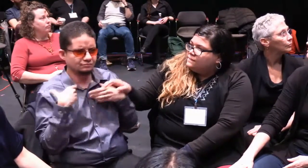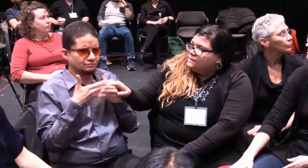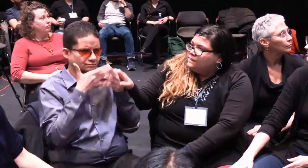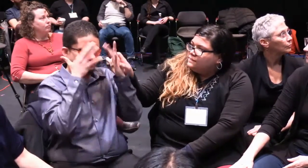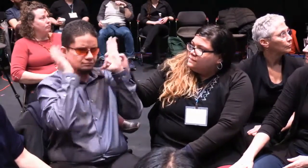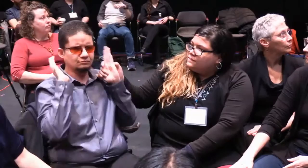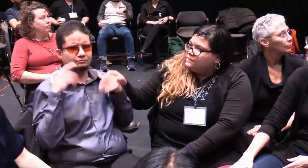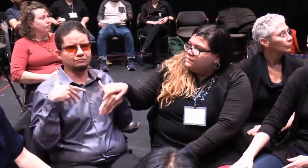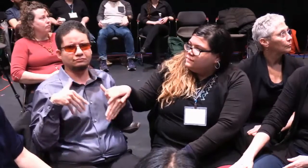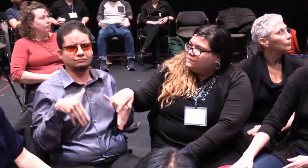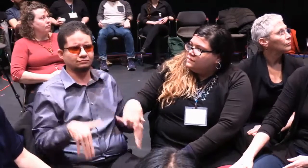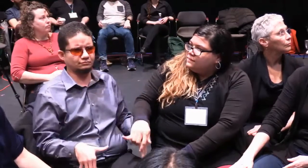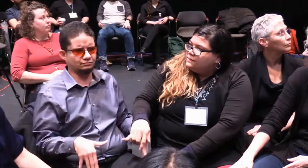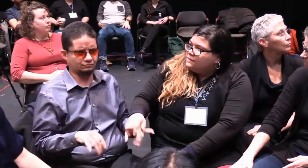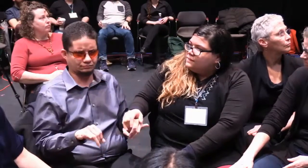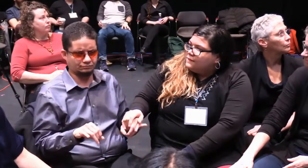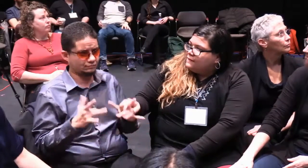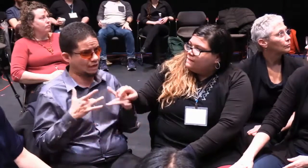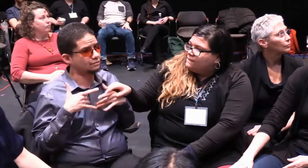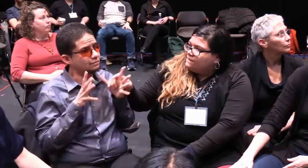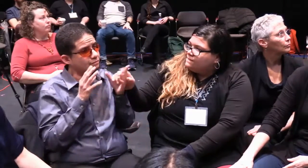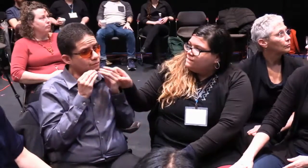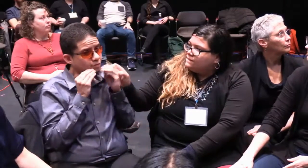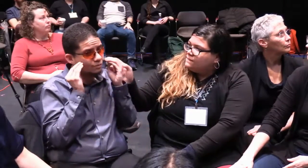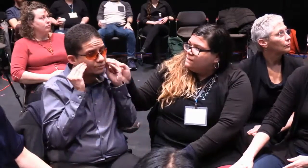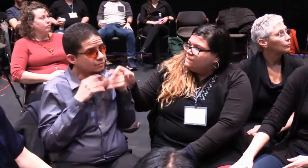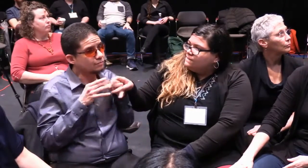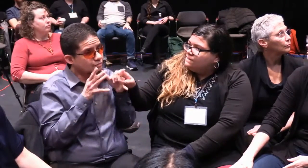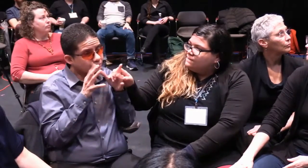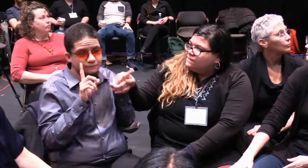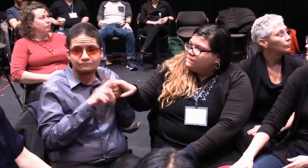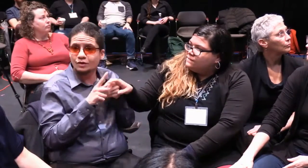signing around me and I was completely overwhelmed. And it was pure culture shock.